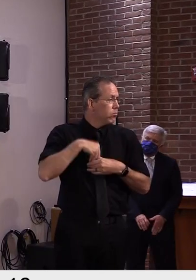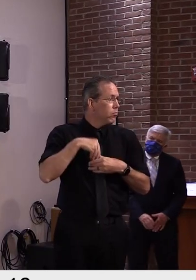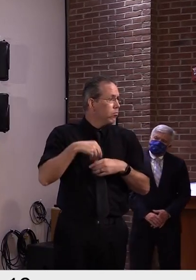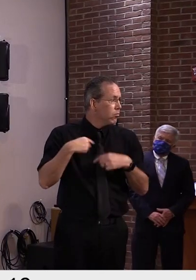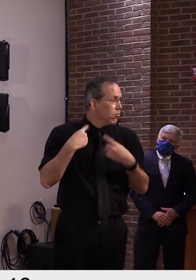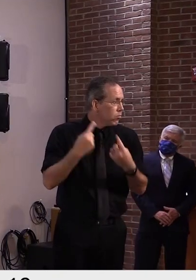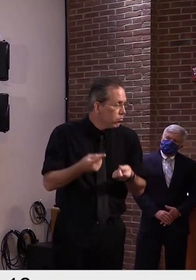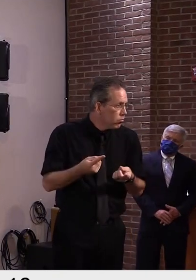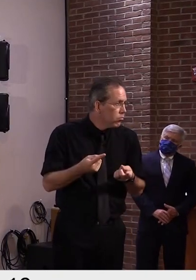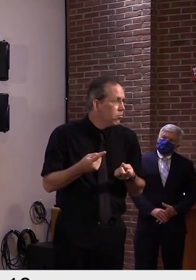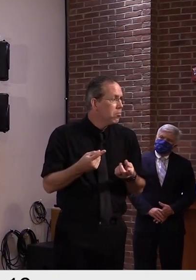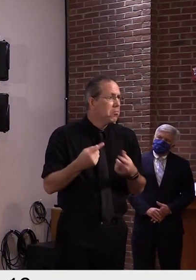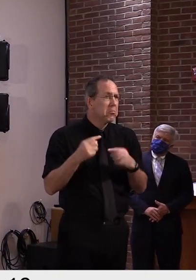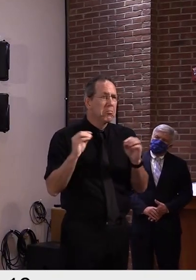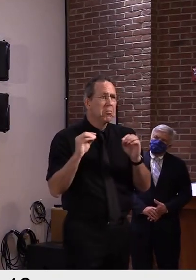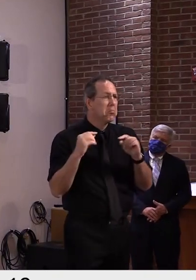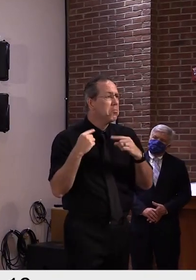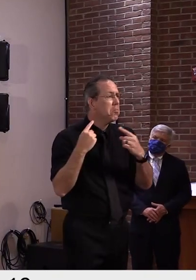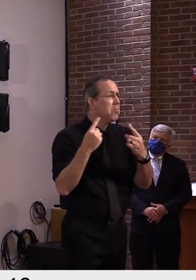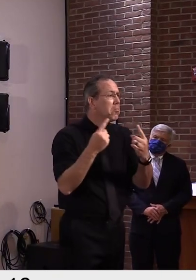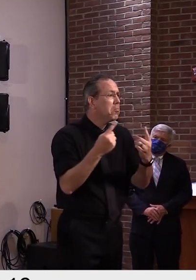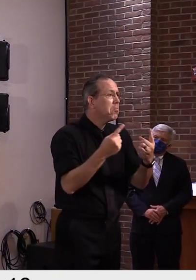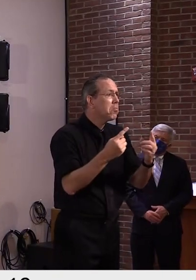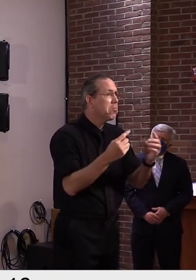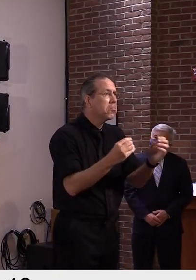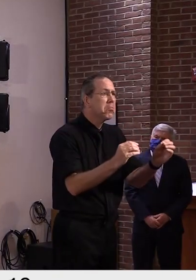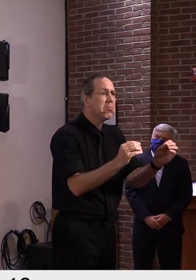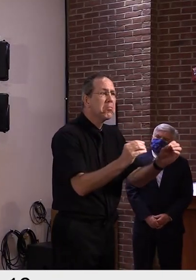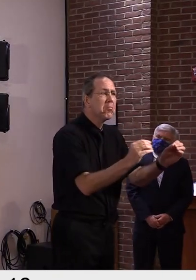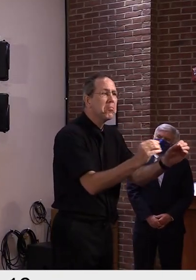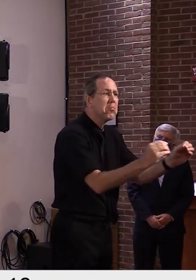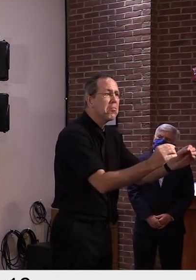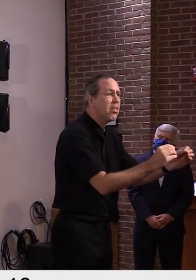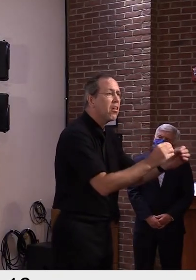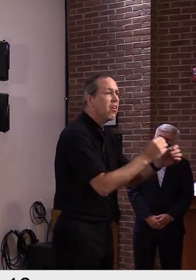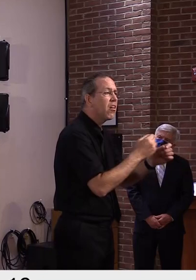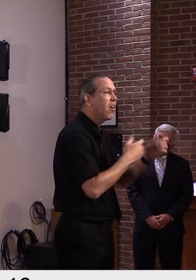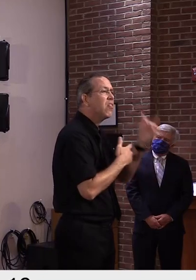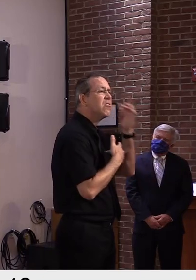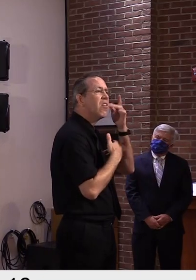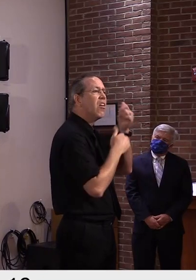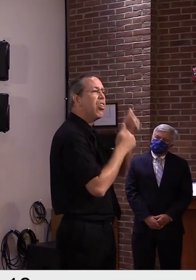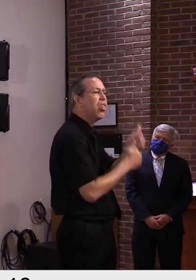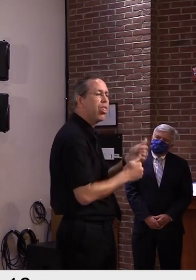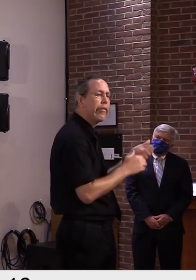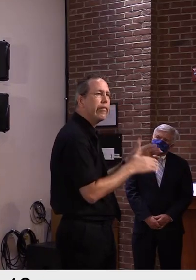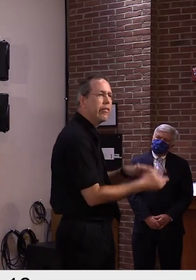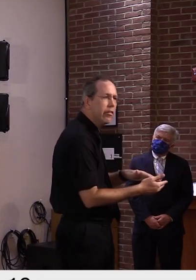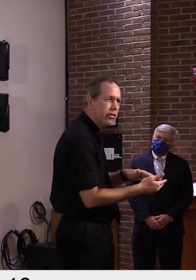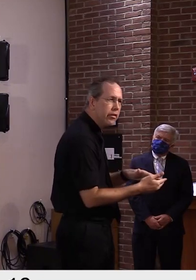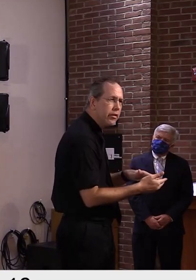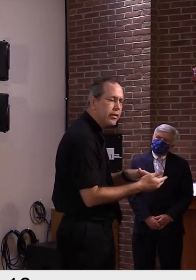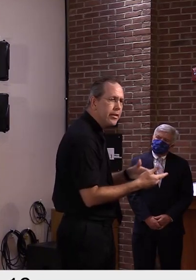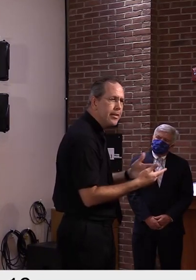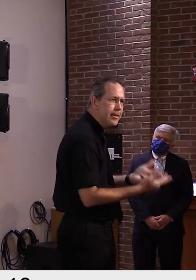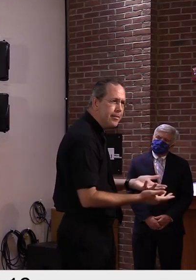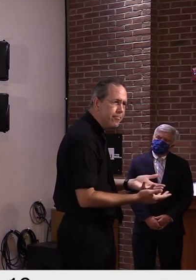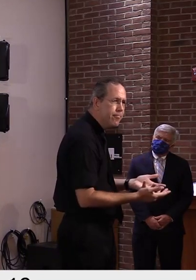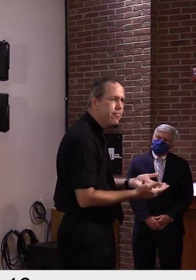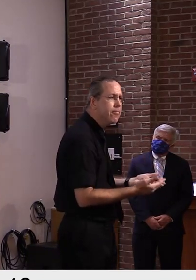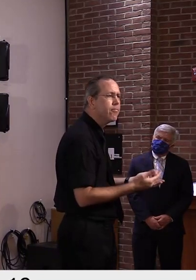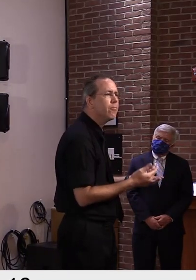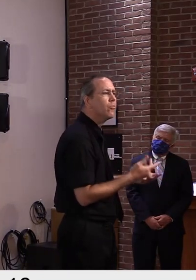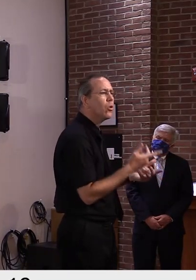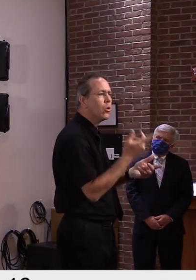But the patient never really recovered in a way that you couldn't rule out COVID had totally drained them of